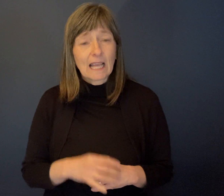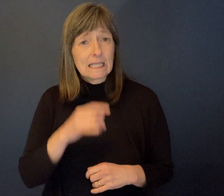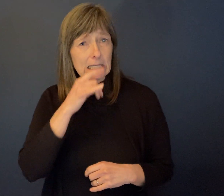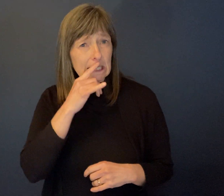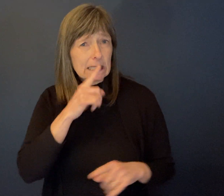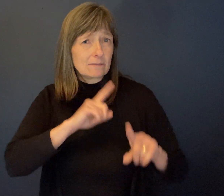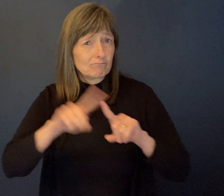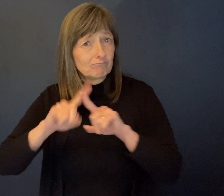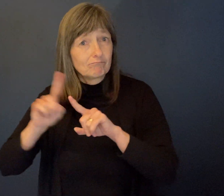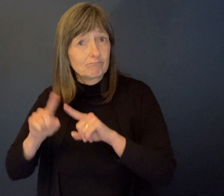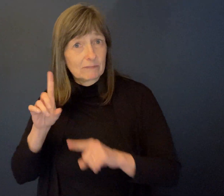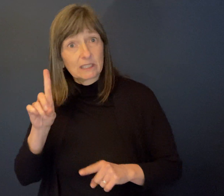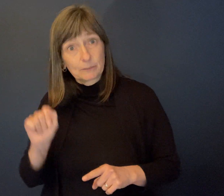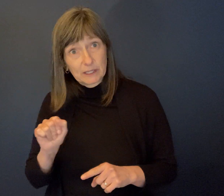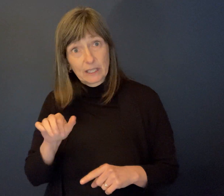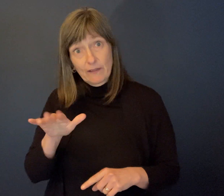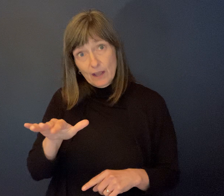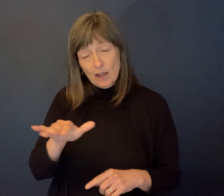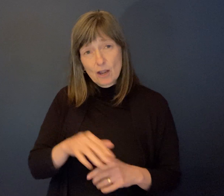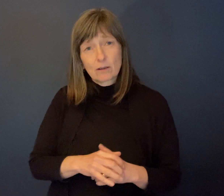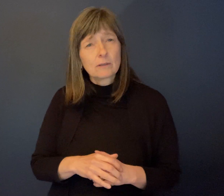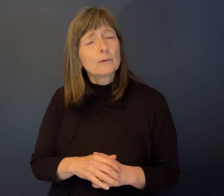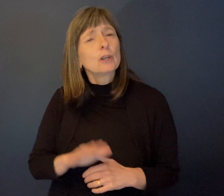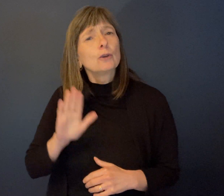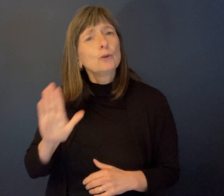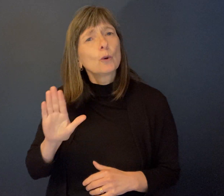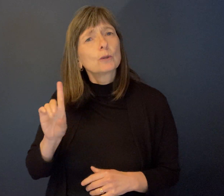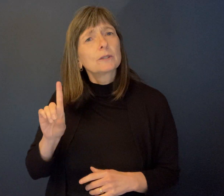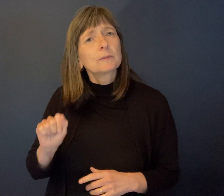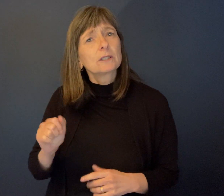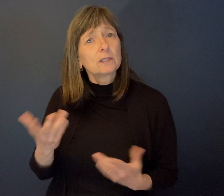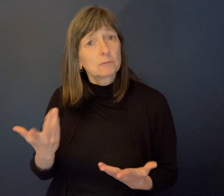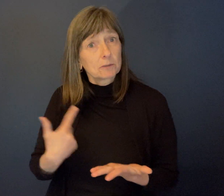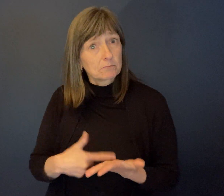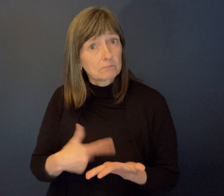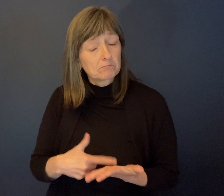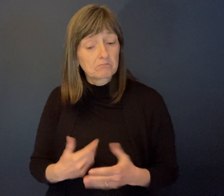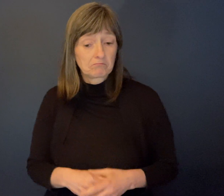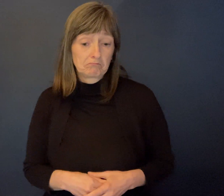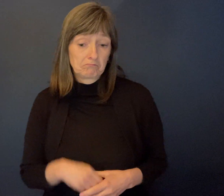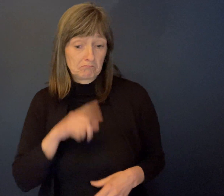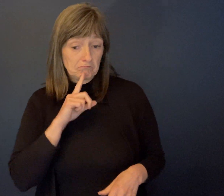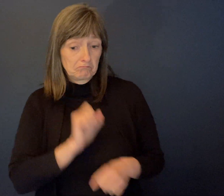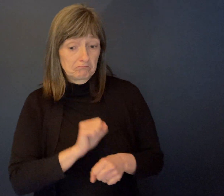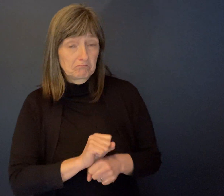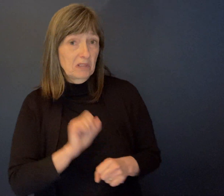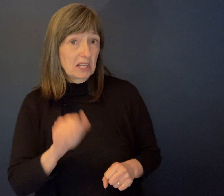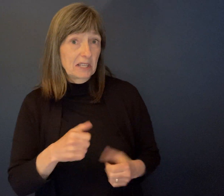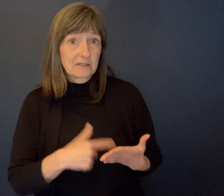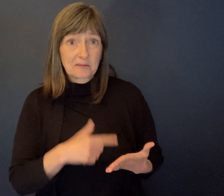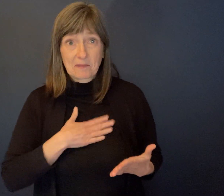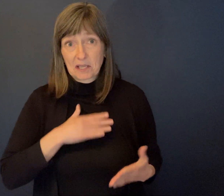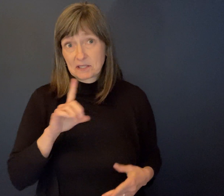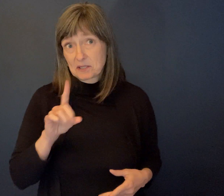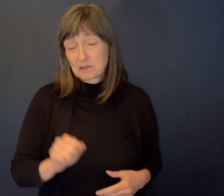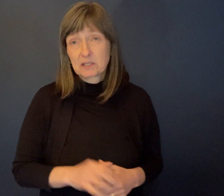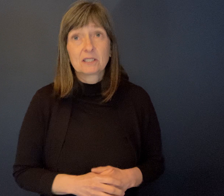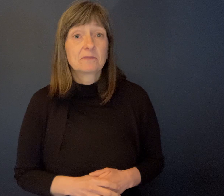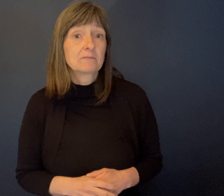disabilities. You want to talk about your disability? I can certainly talk about my disability. And indeed, many of the children at Sunshine